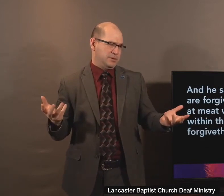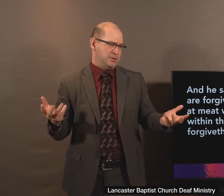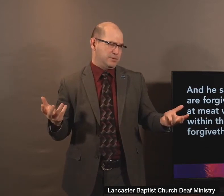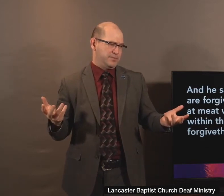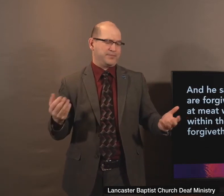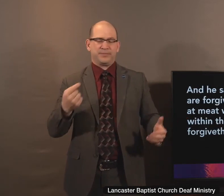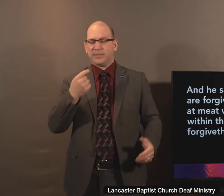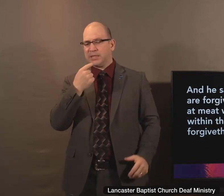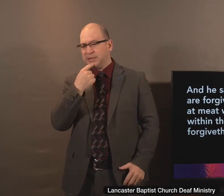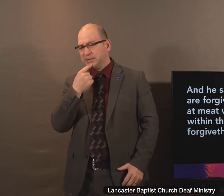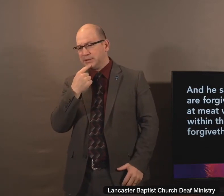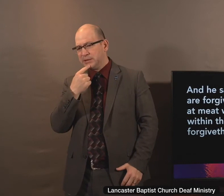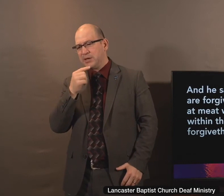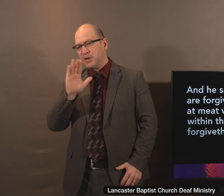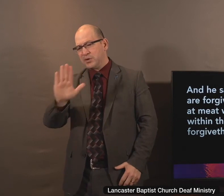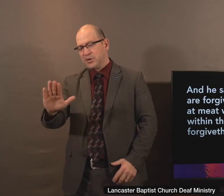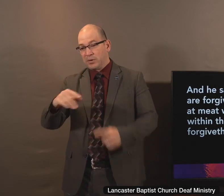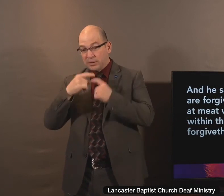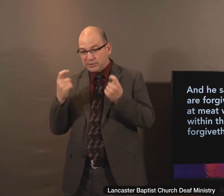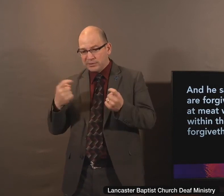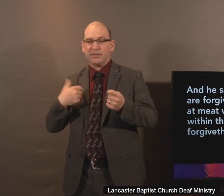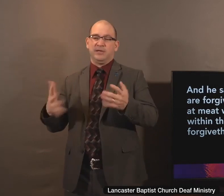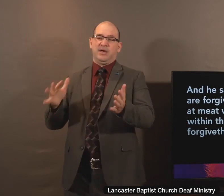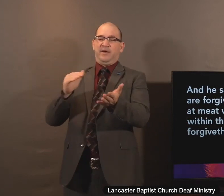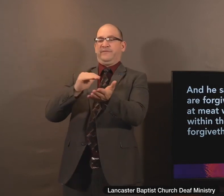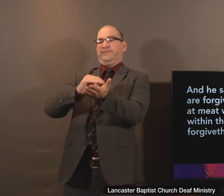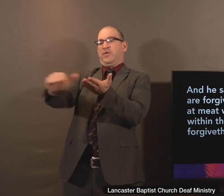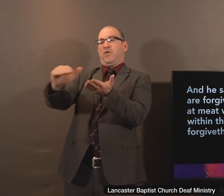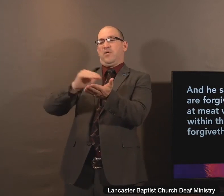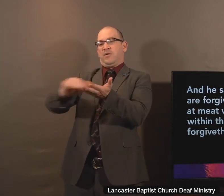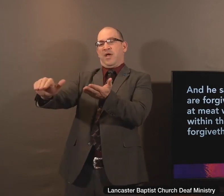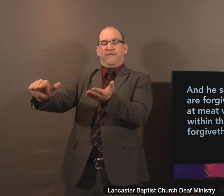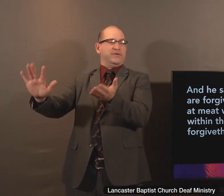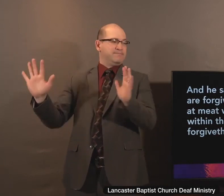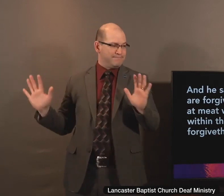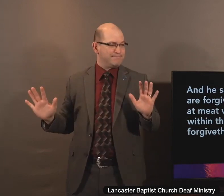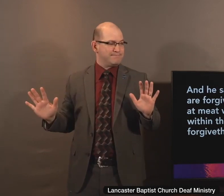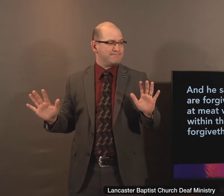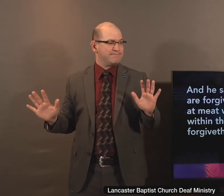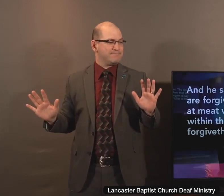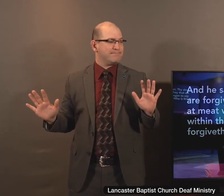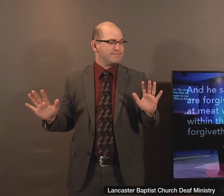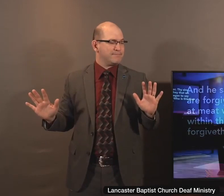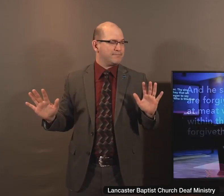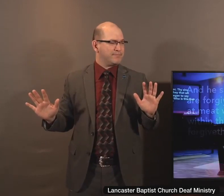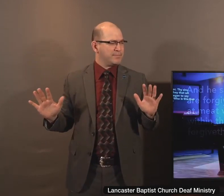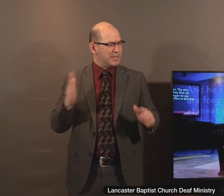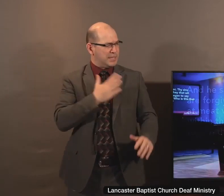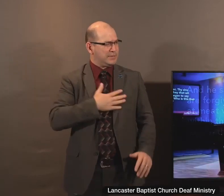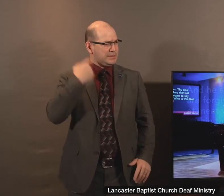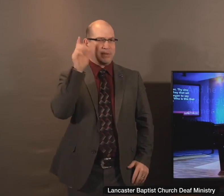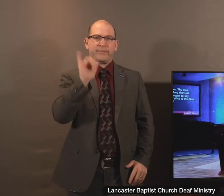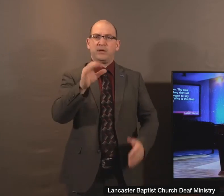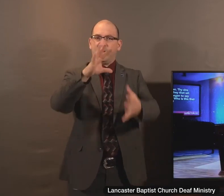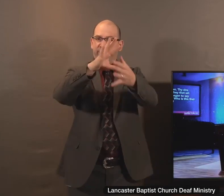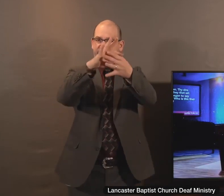her, Thy sins be forgiven thee. I want you to think about that phrase today. Thy